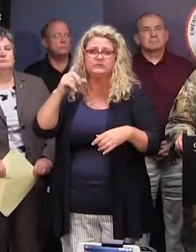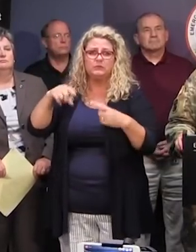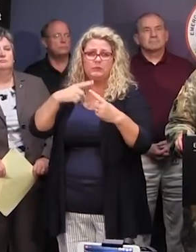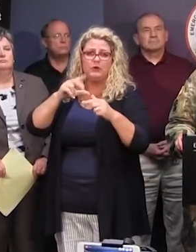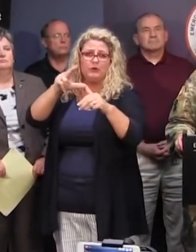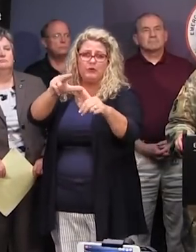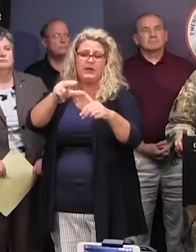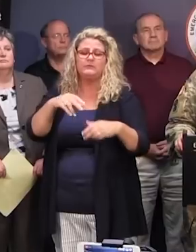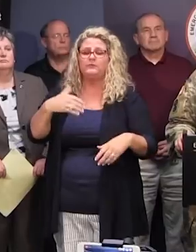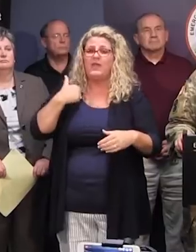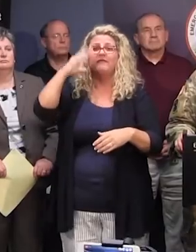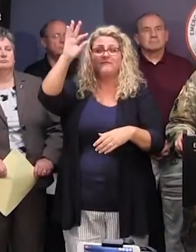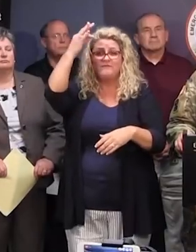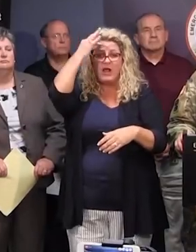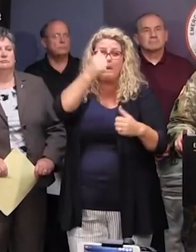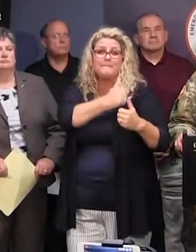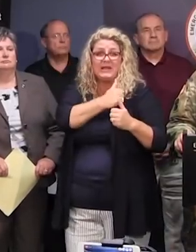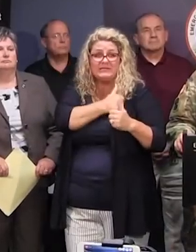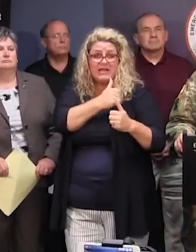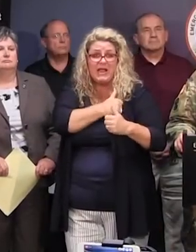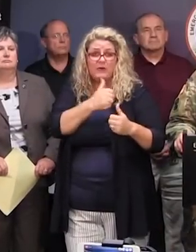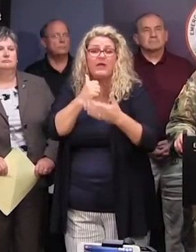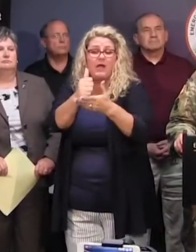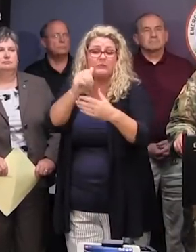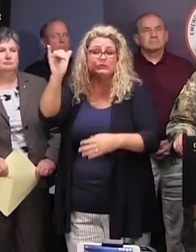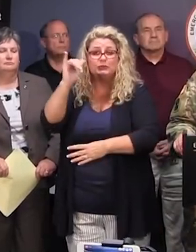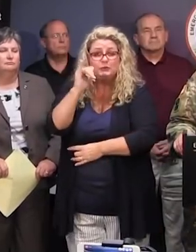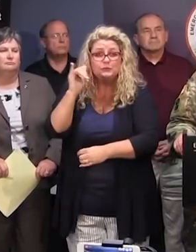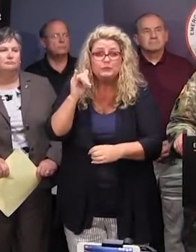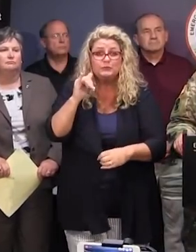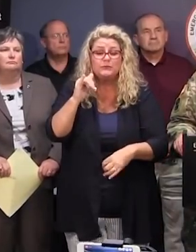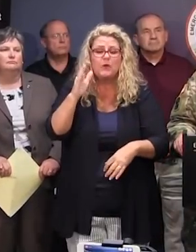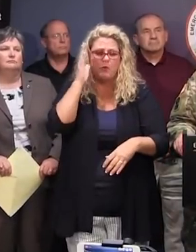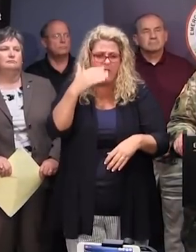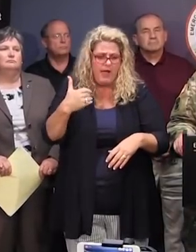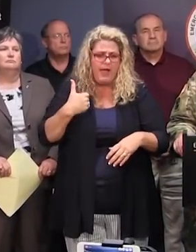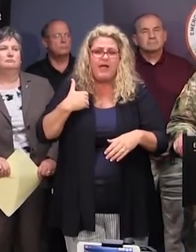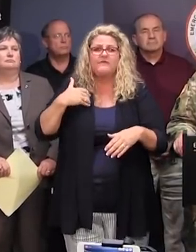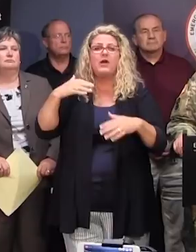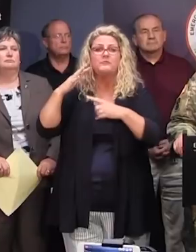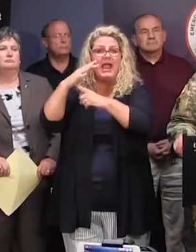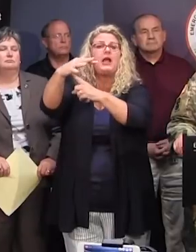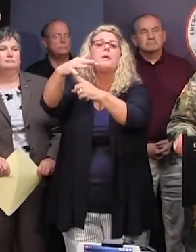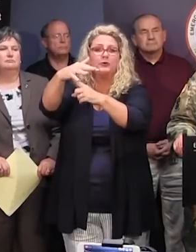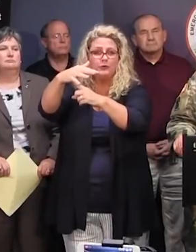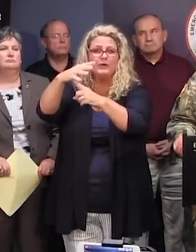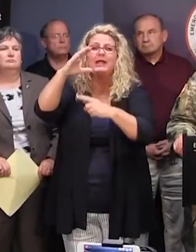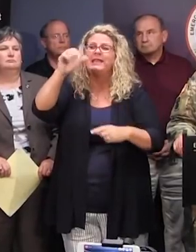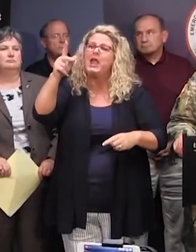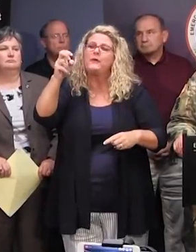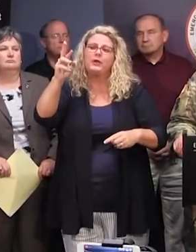We have federal military assets available. Fact is, we'll actually have a helicopter carrier